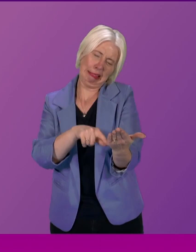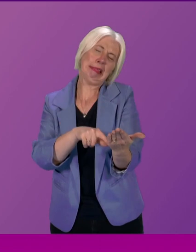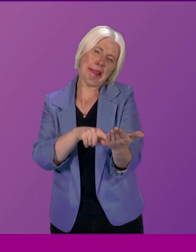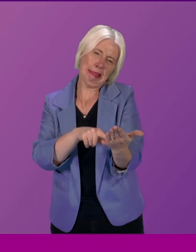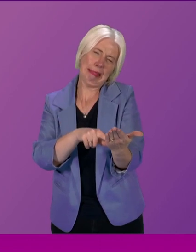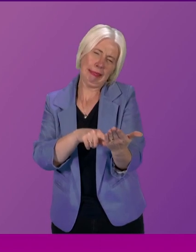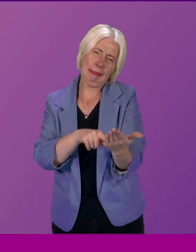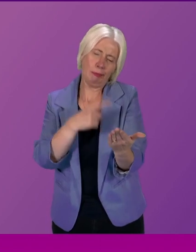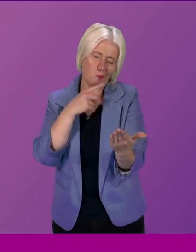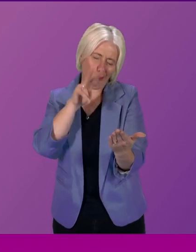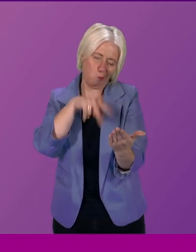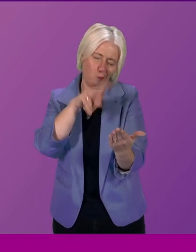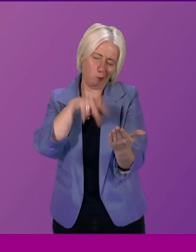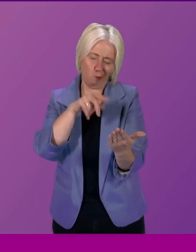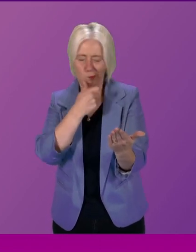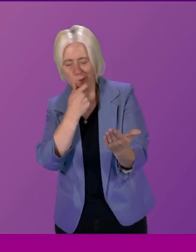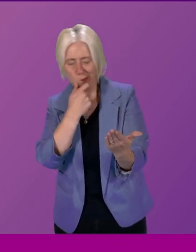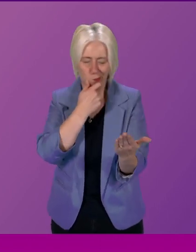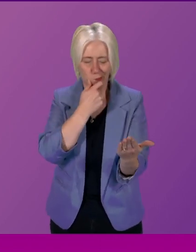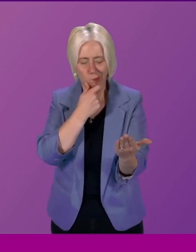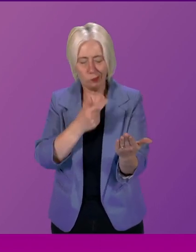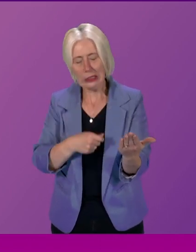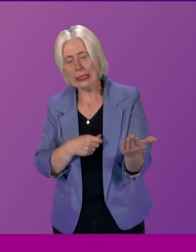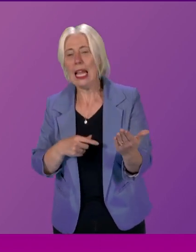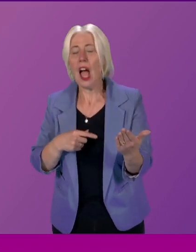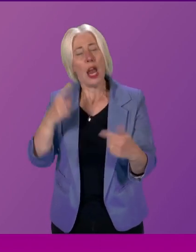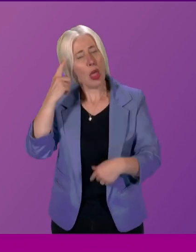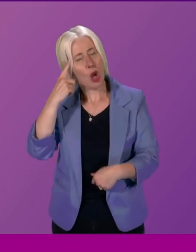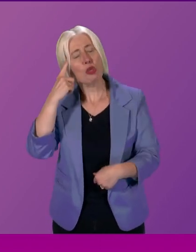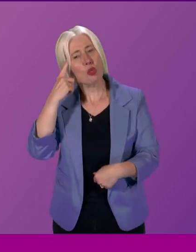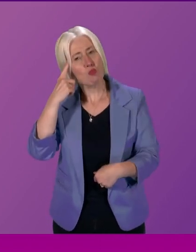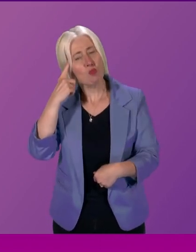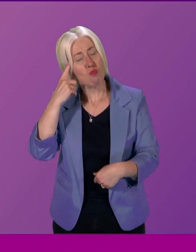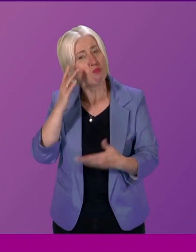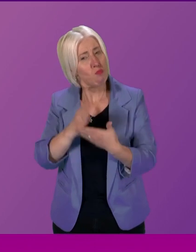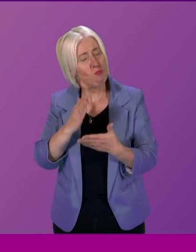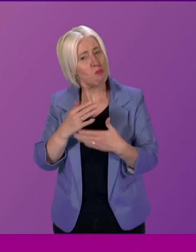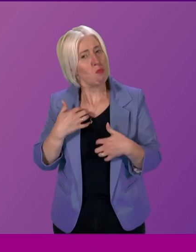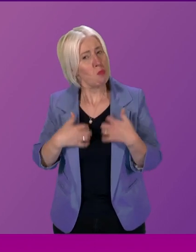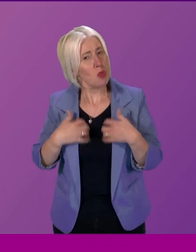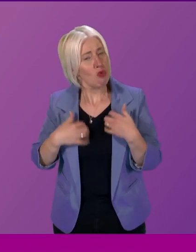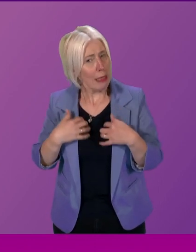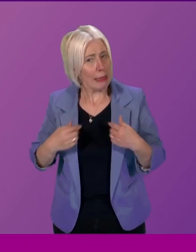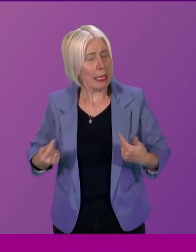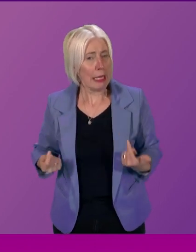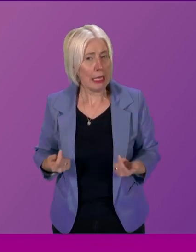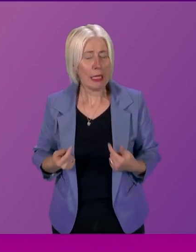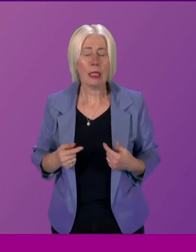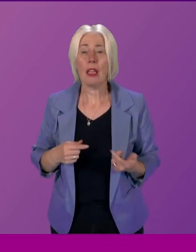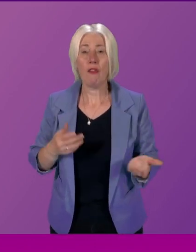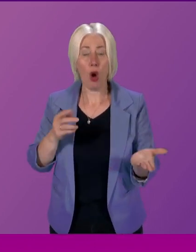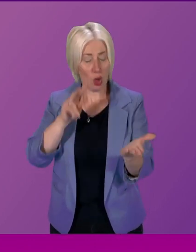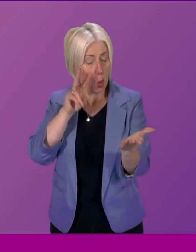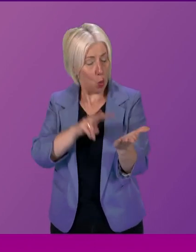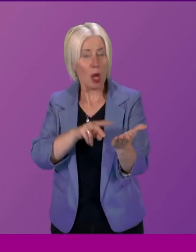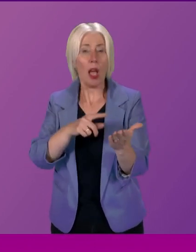I poured over the report and I thought it was actually quite interesting for me to see the